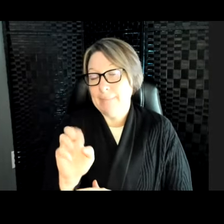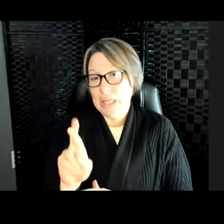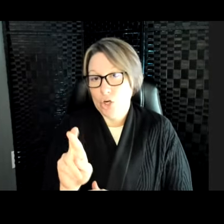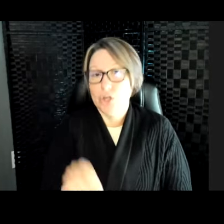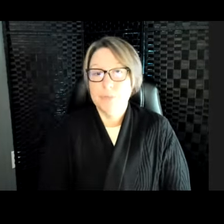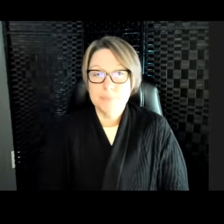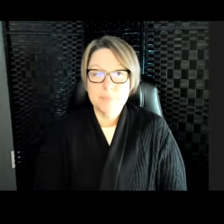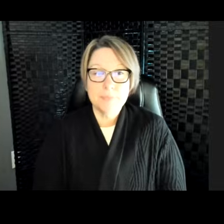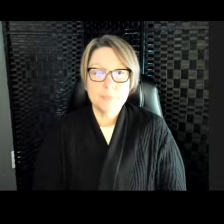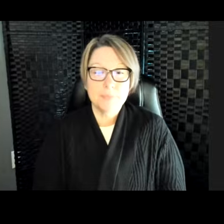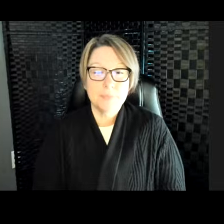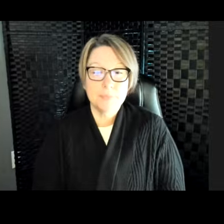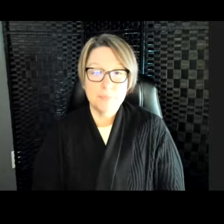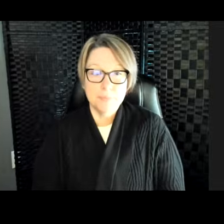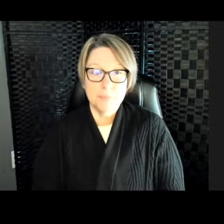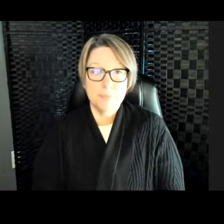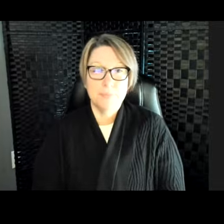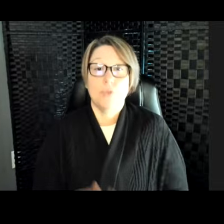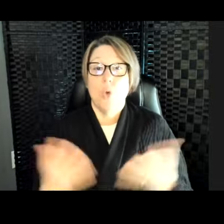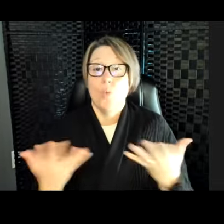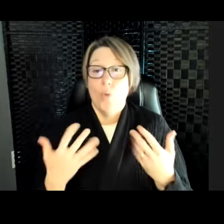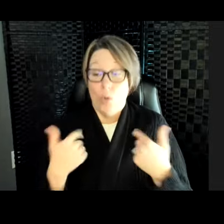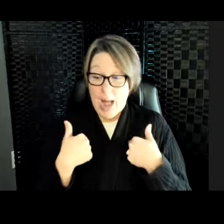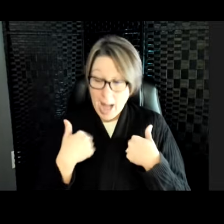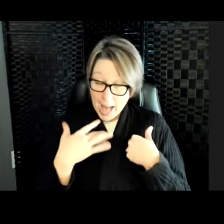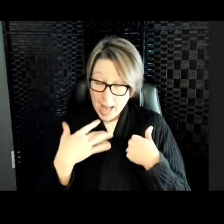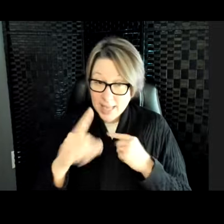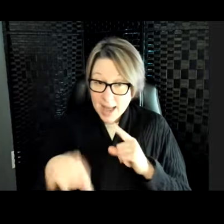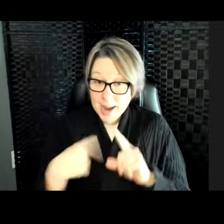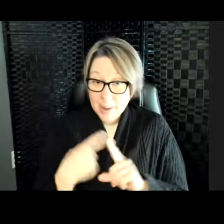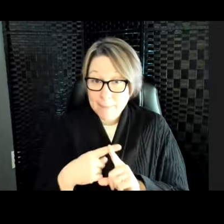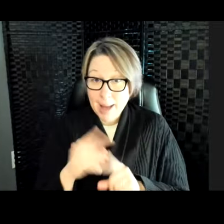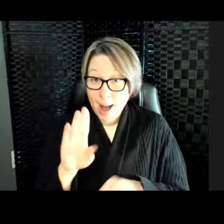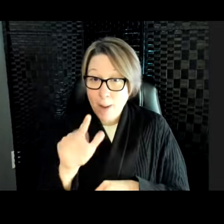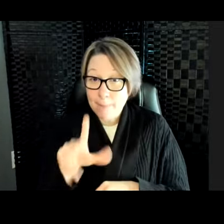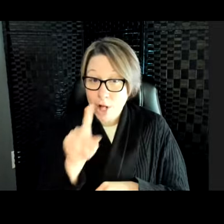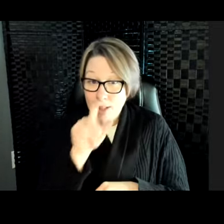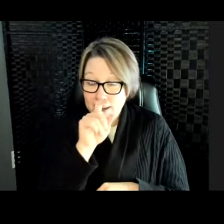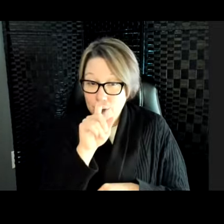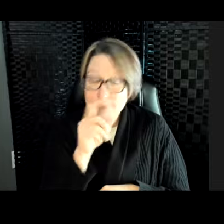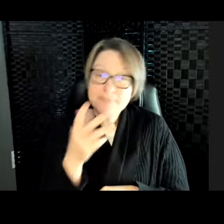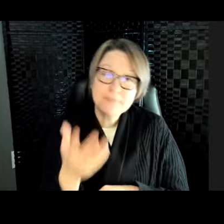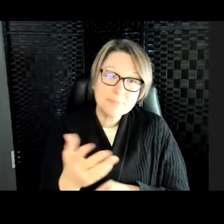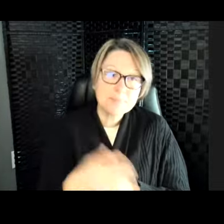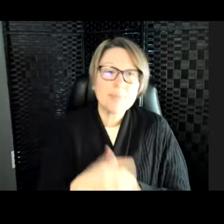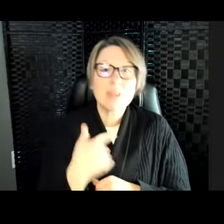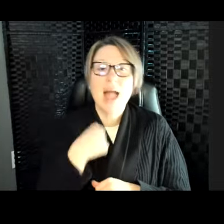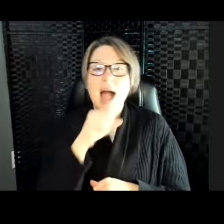And someone asked, what do I like about bald eagles? I love that bald eagles make a really funny noise.